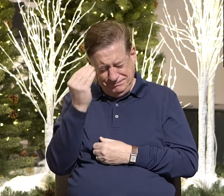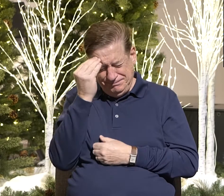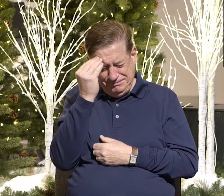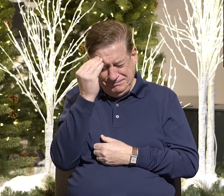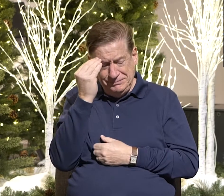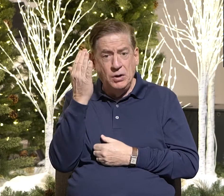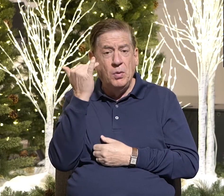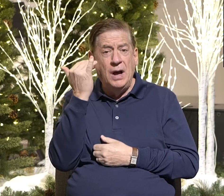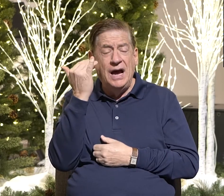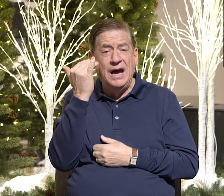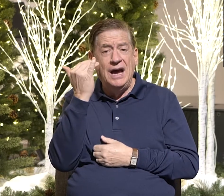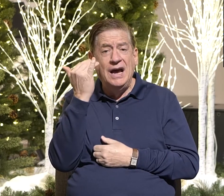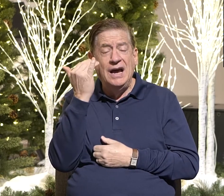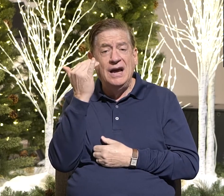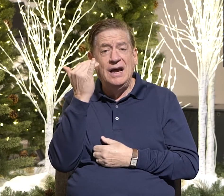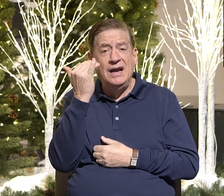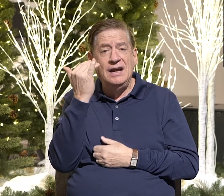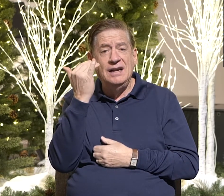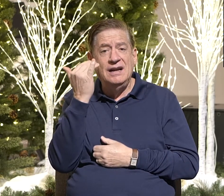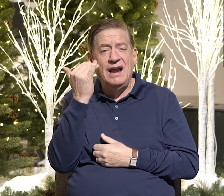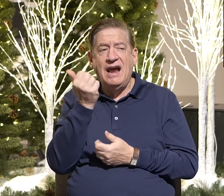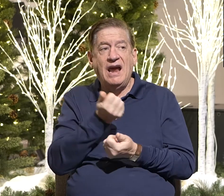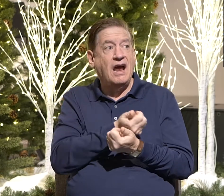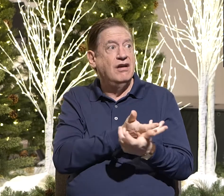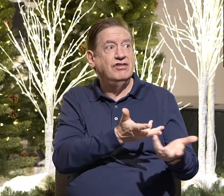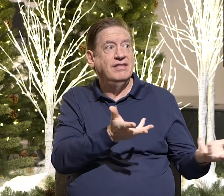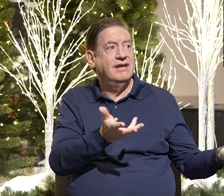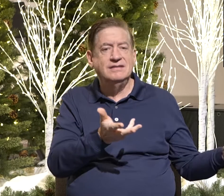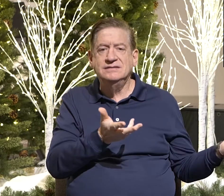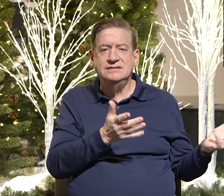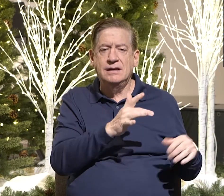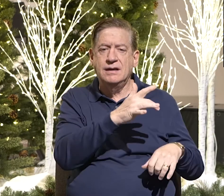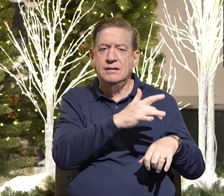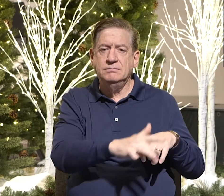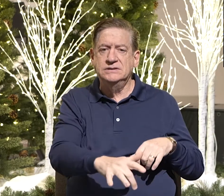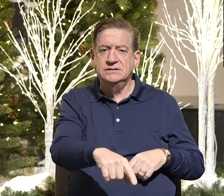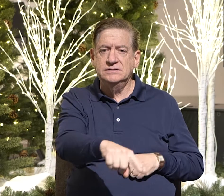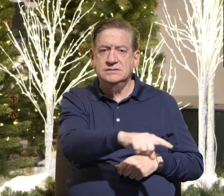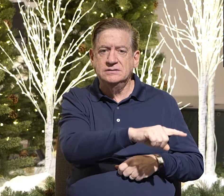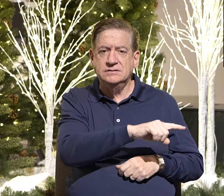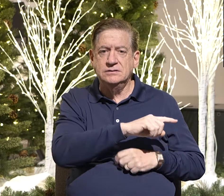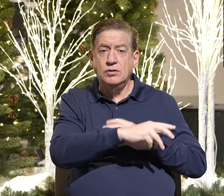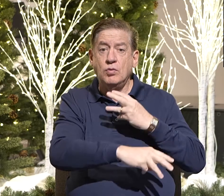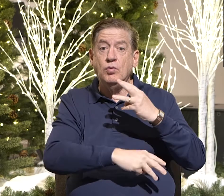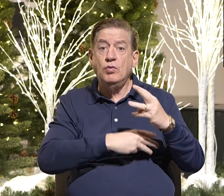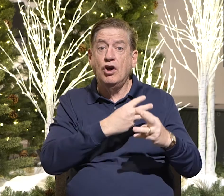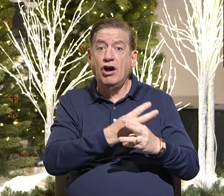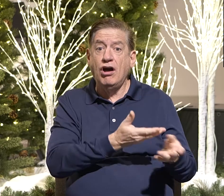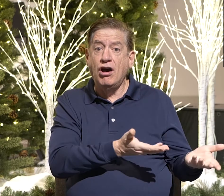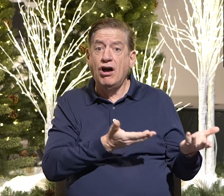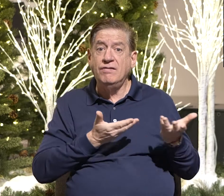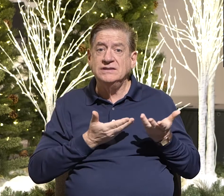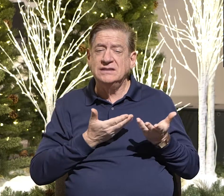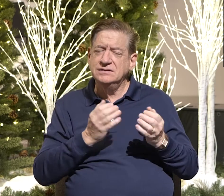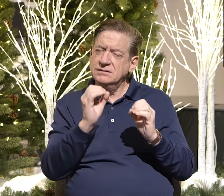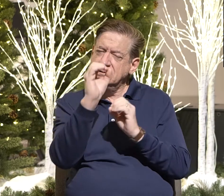Why? Because everything else is empty. Because the world offers us nothing.